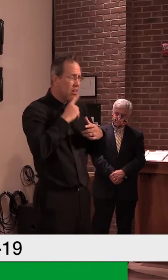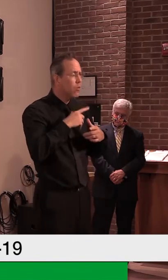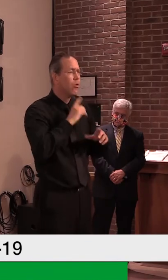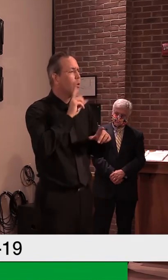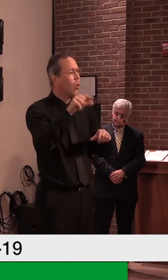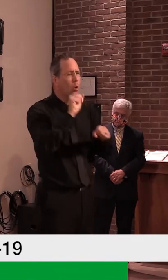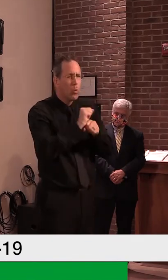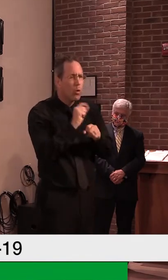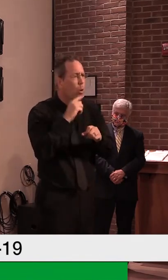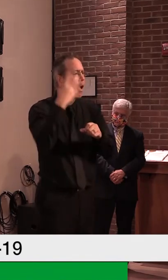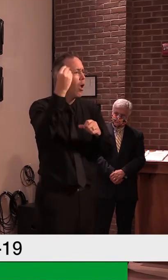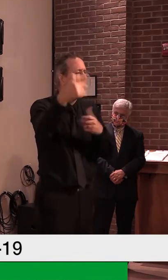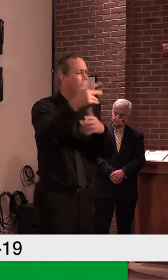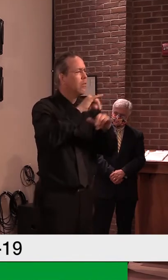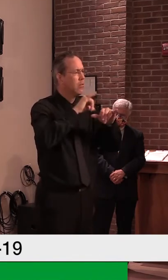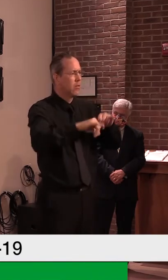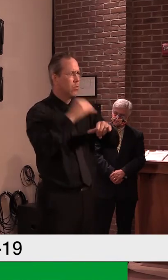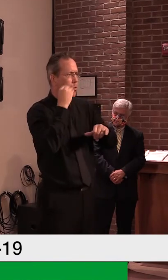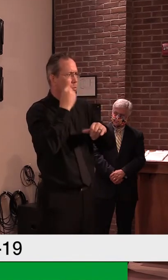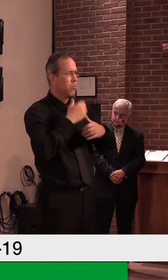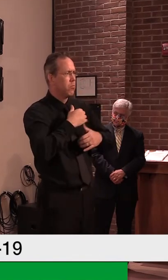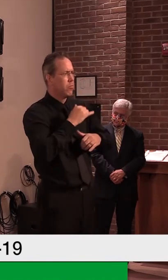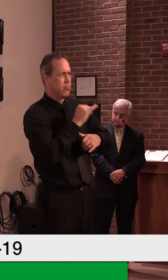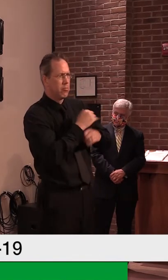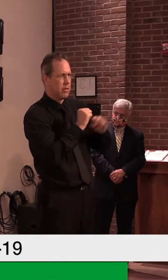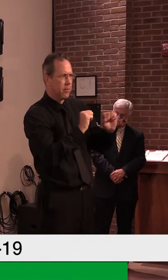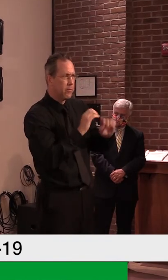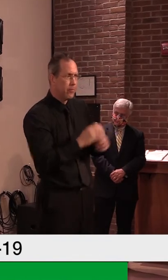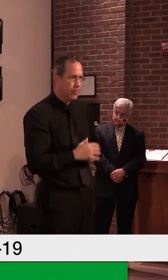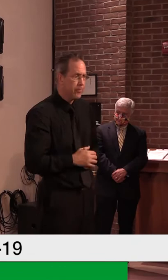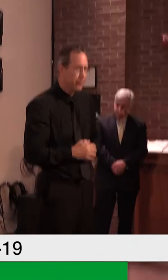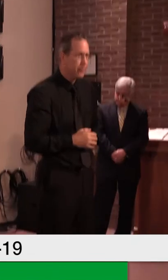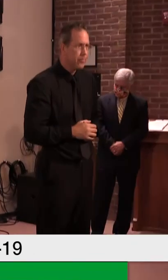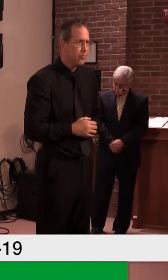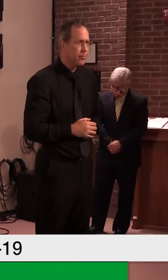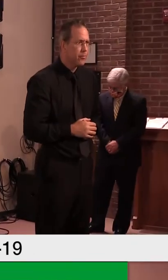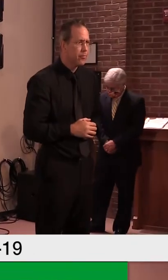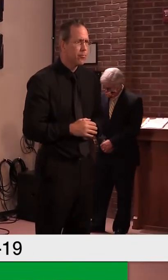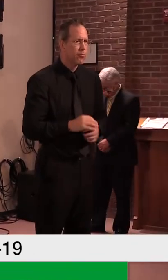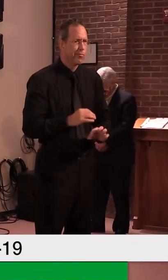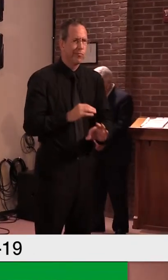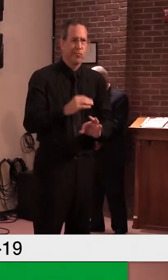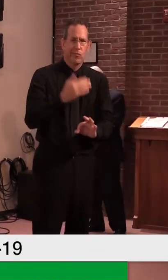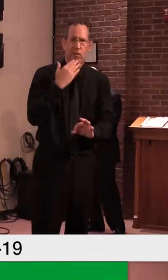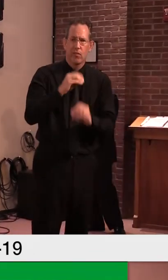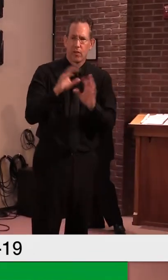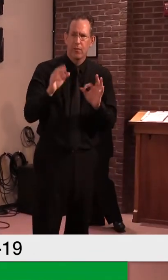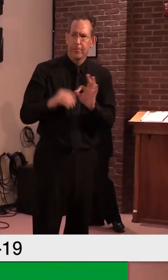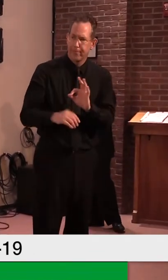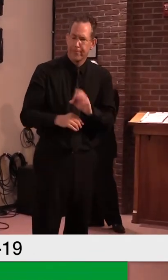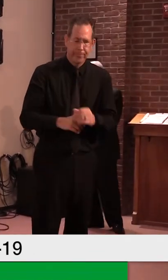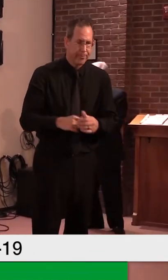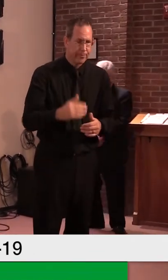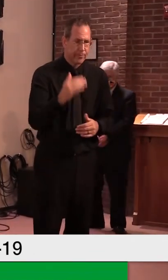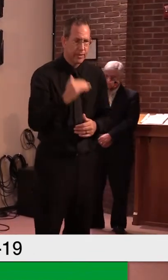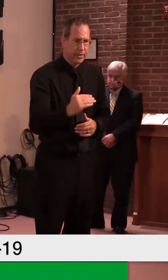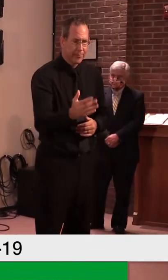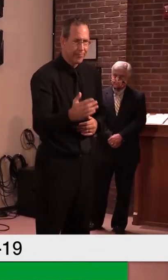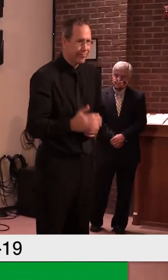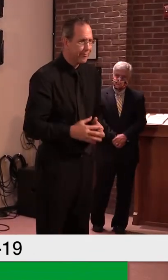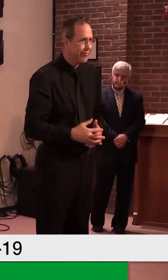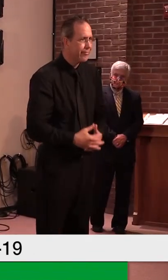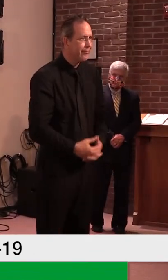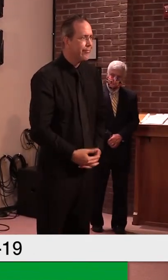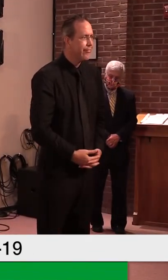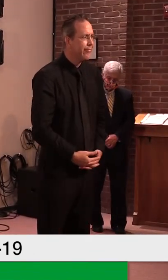All right. Thanks for clearing that up. Governor, the, um, uh, uh, Vermont Public Radio poll